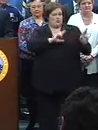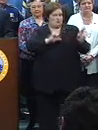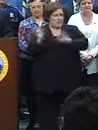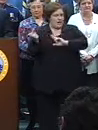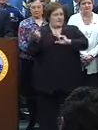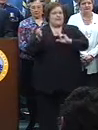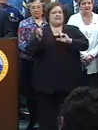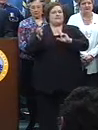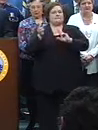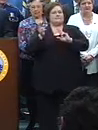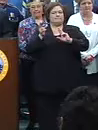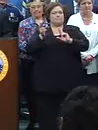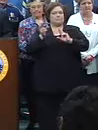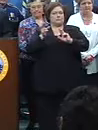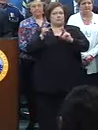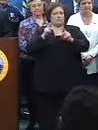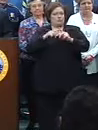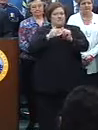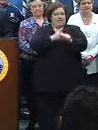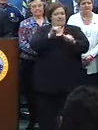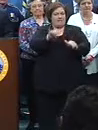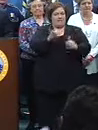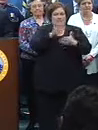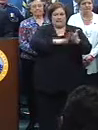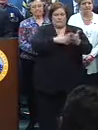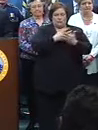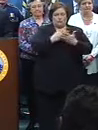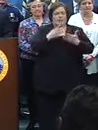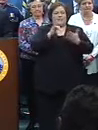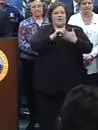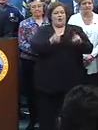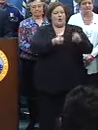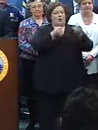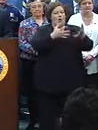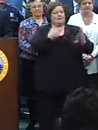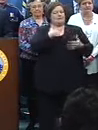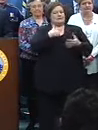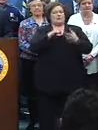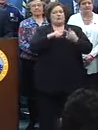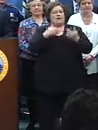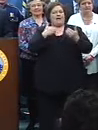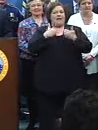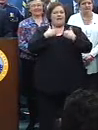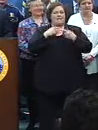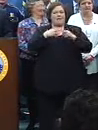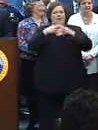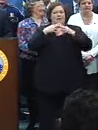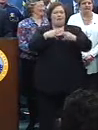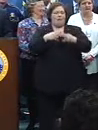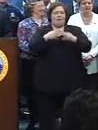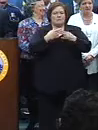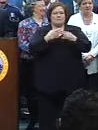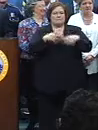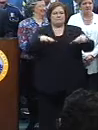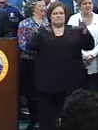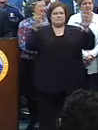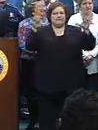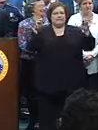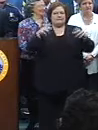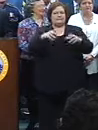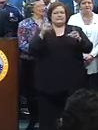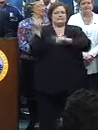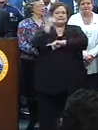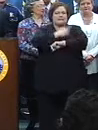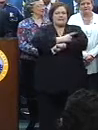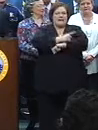quickly adjust to that schedule, which caused us to have what they call a monster day on Sunday, beginning